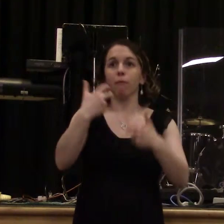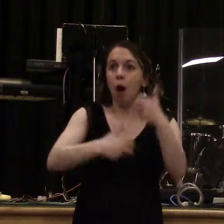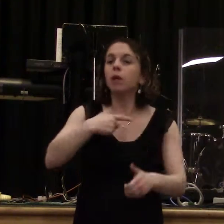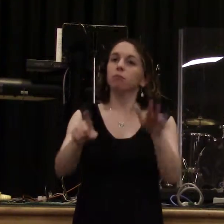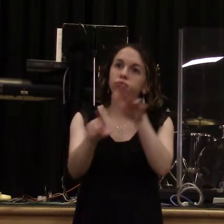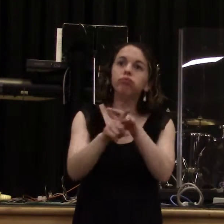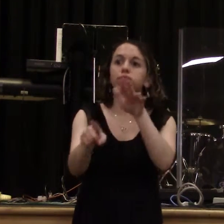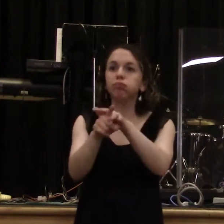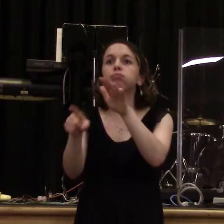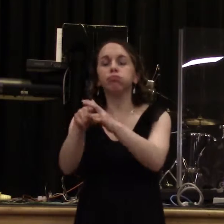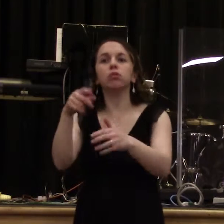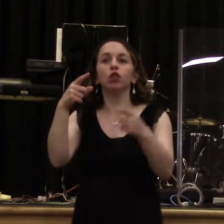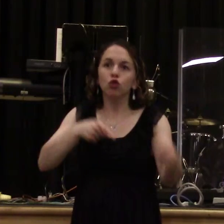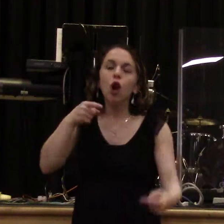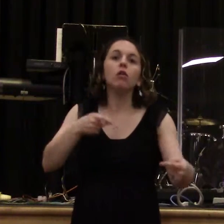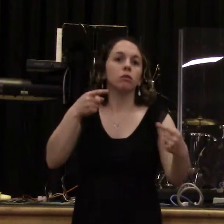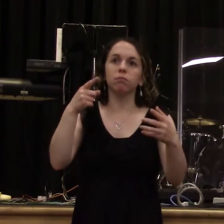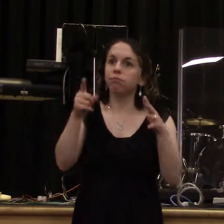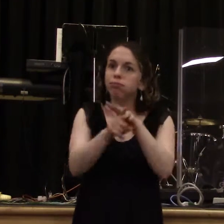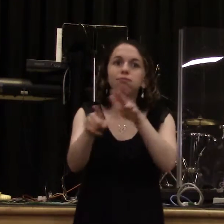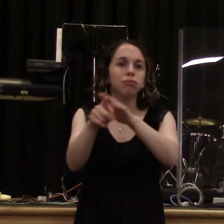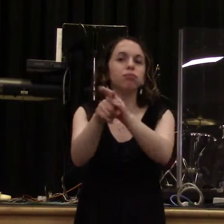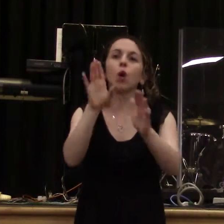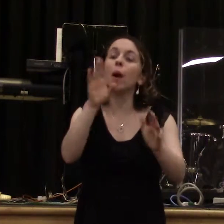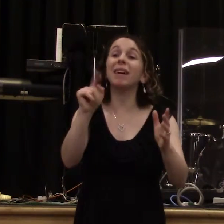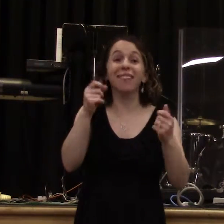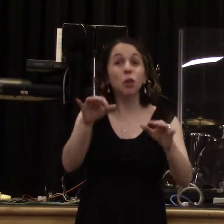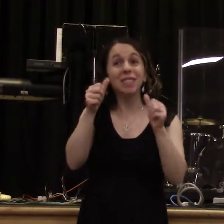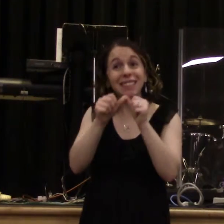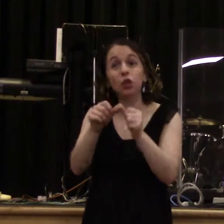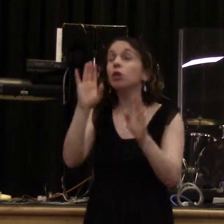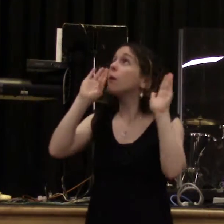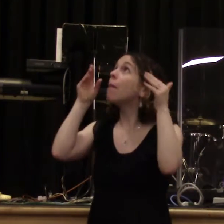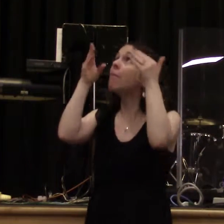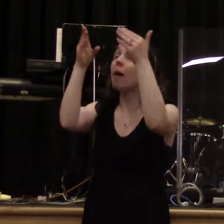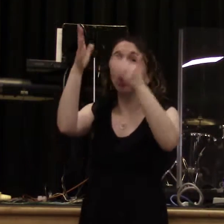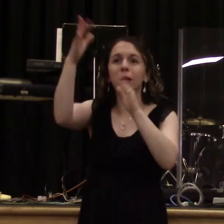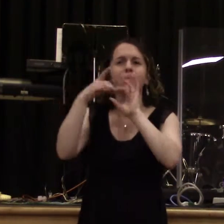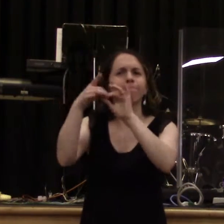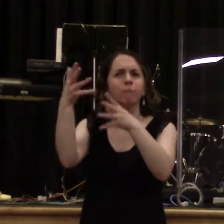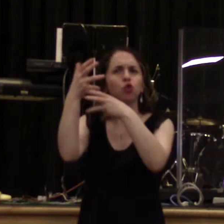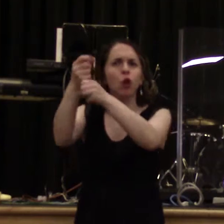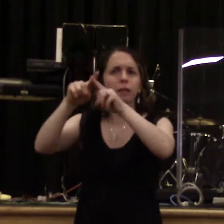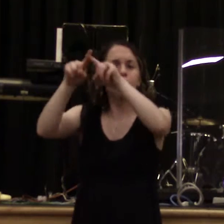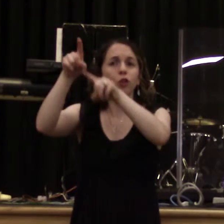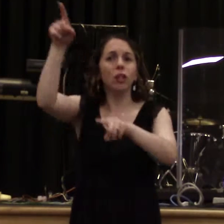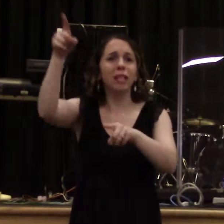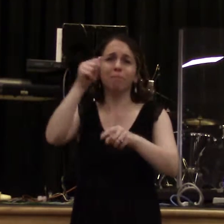forever and ever and ever I'm going to have in my possession the bright and morning star. Hallelujah. I'm going to have that relationship with